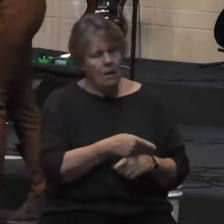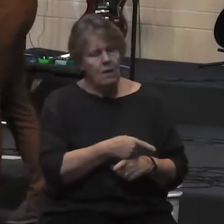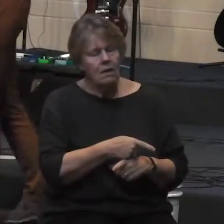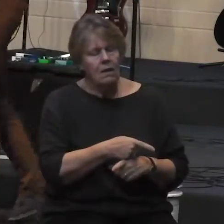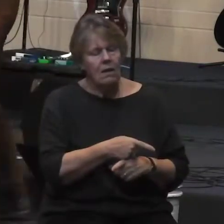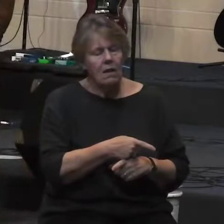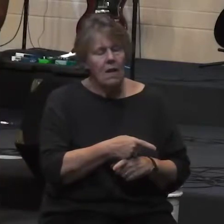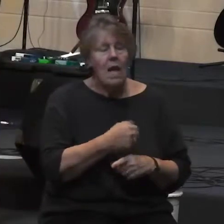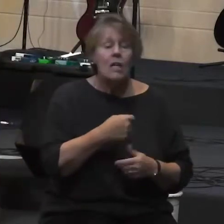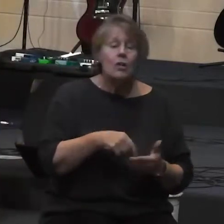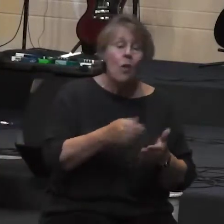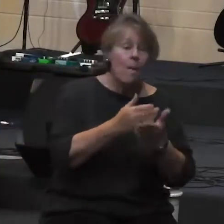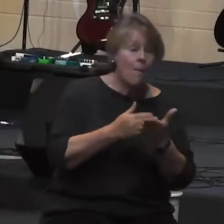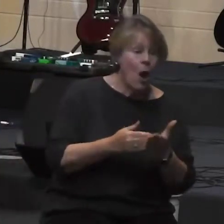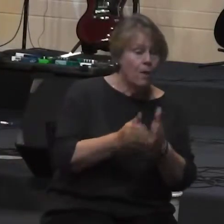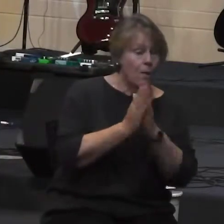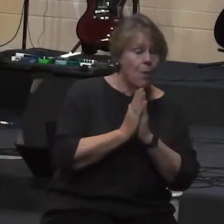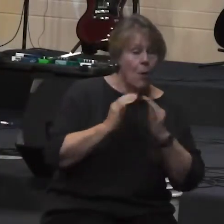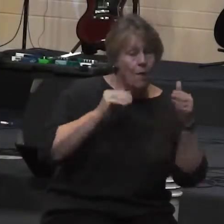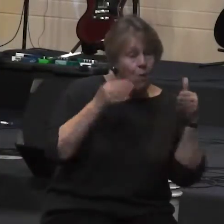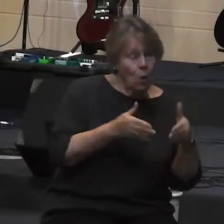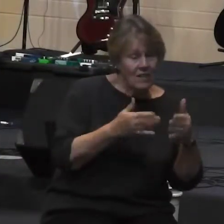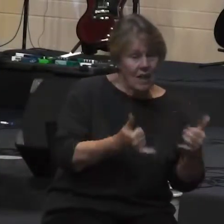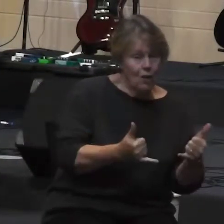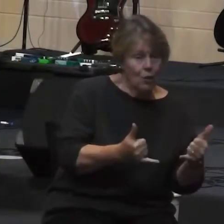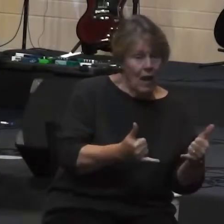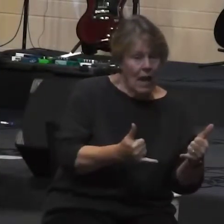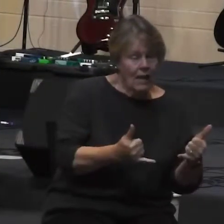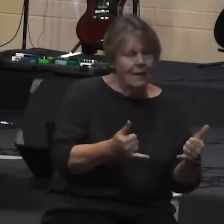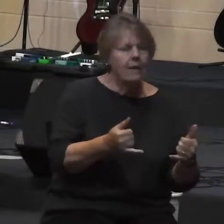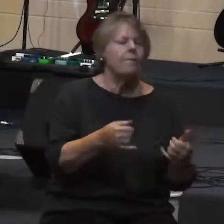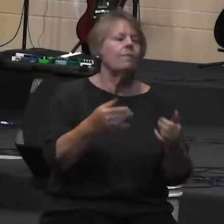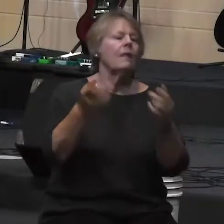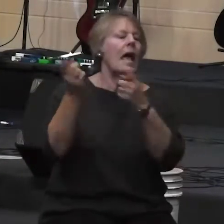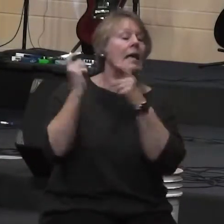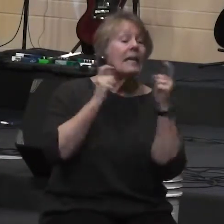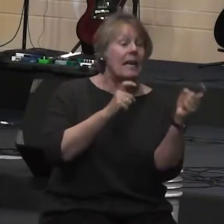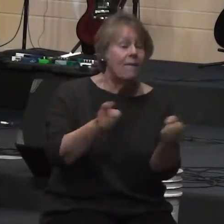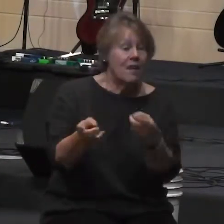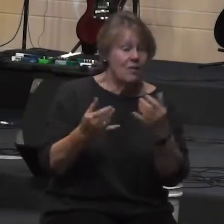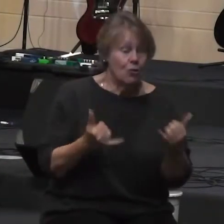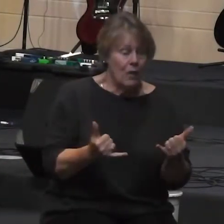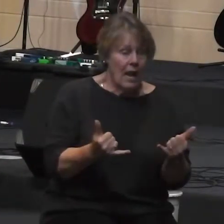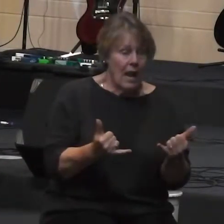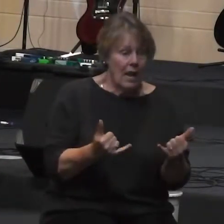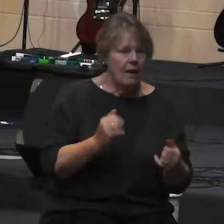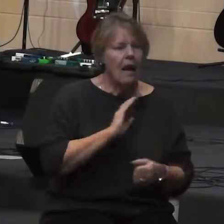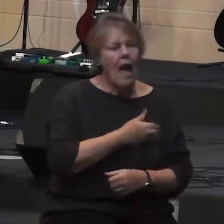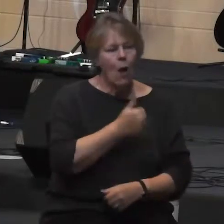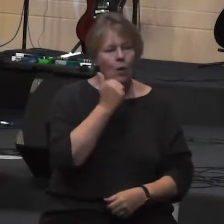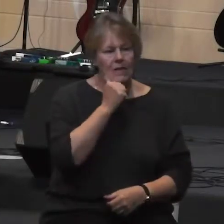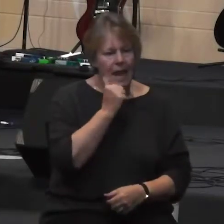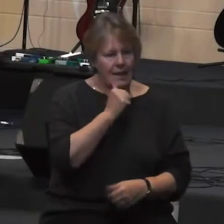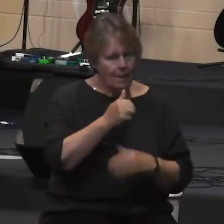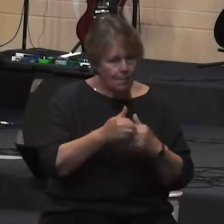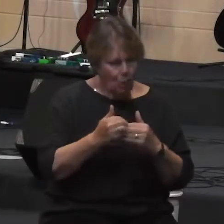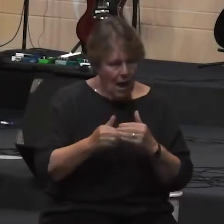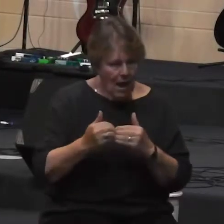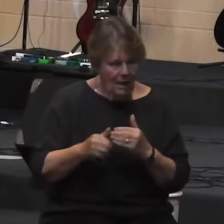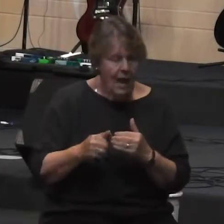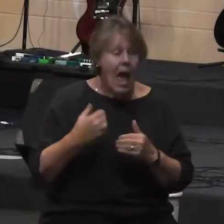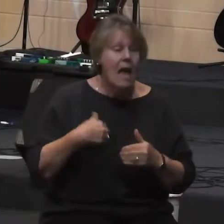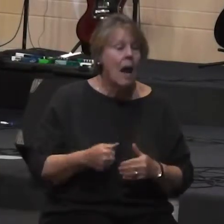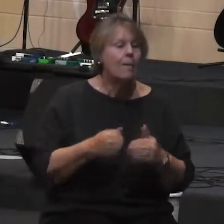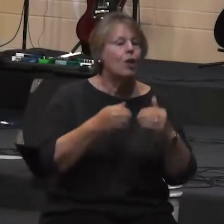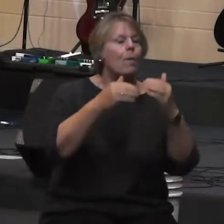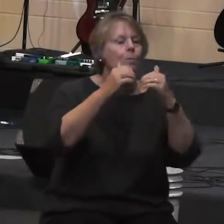the part of the prayer that we're talking about today, give us today our daily bread. And I want to break this into